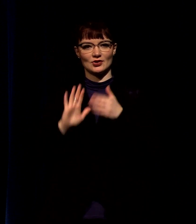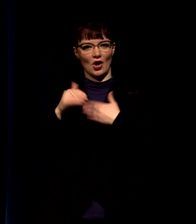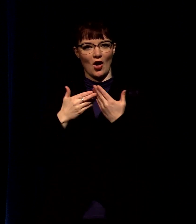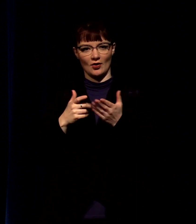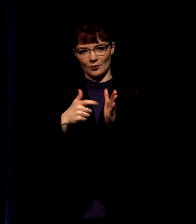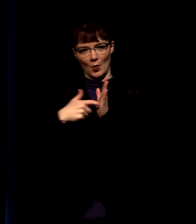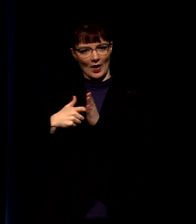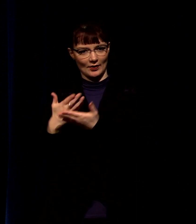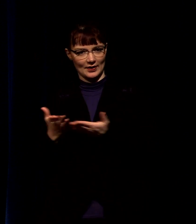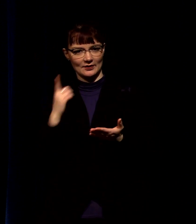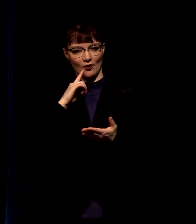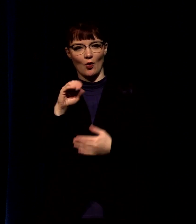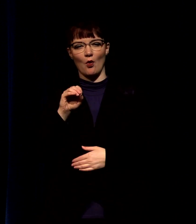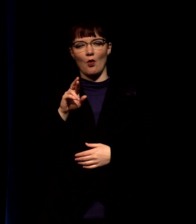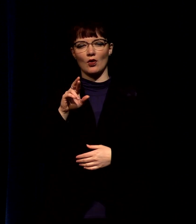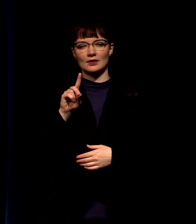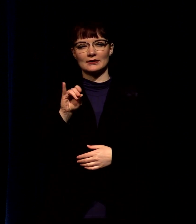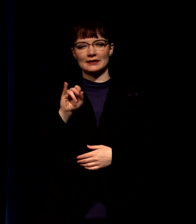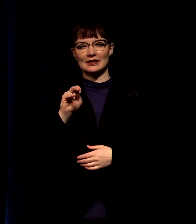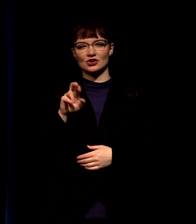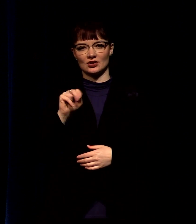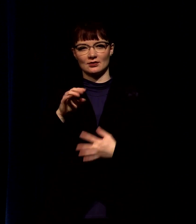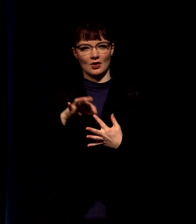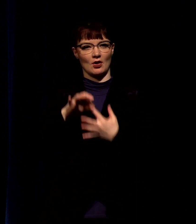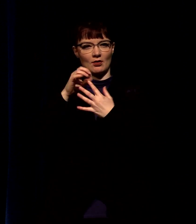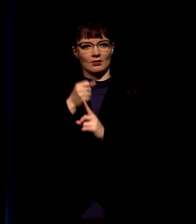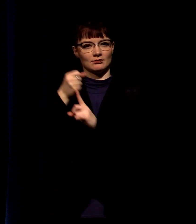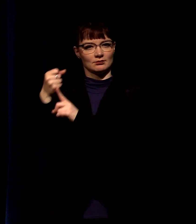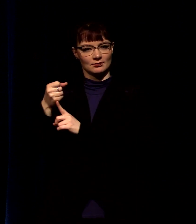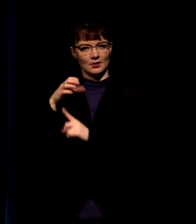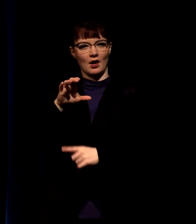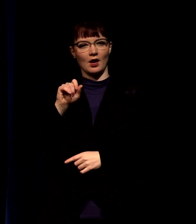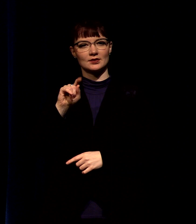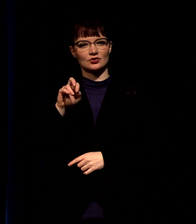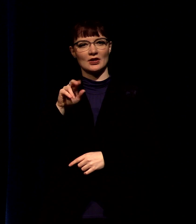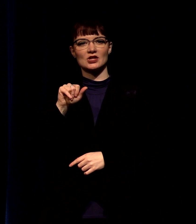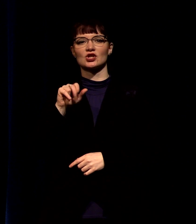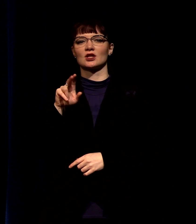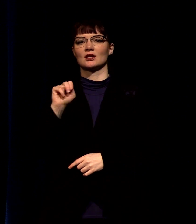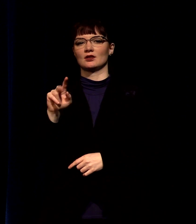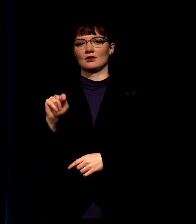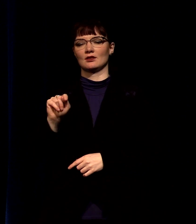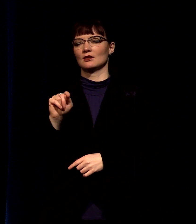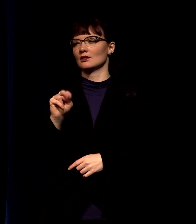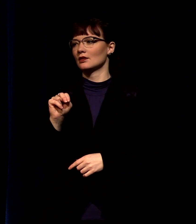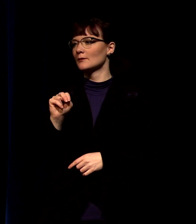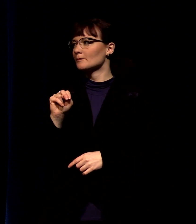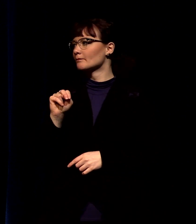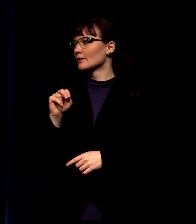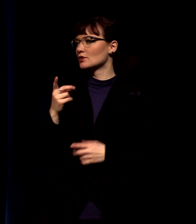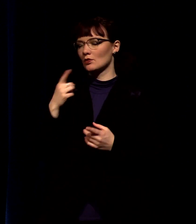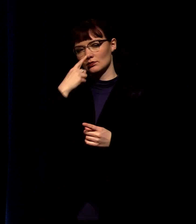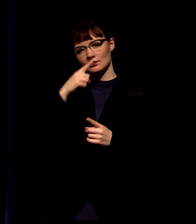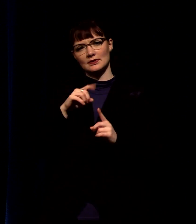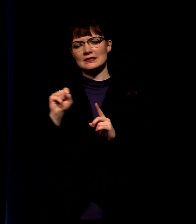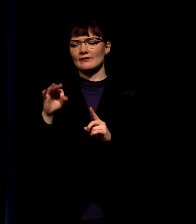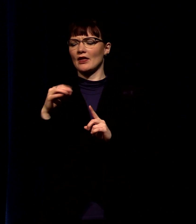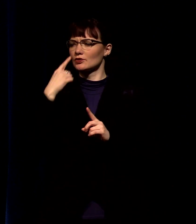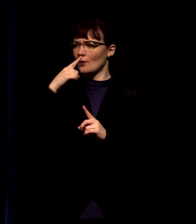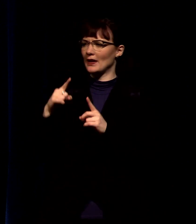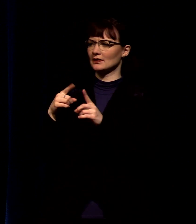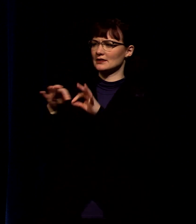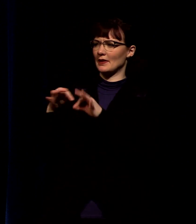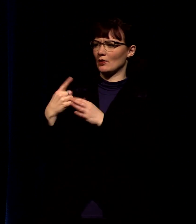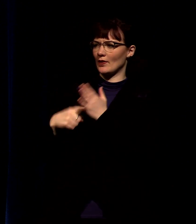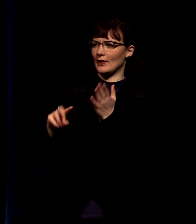to set her apart for ministry and we are going to celebrate that today and i've asked steve if you could just share a little bit about what that means and lead us in a